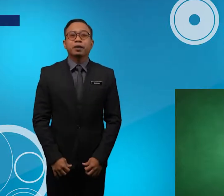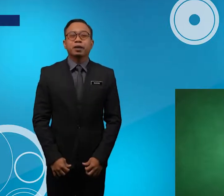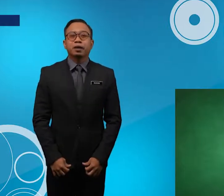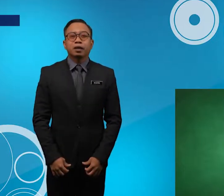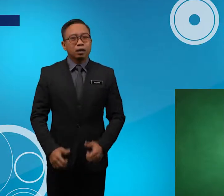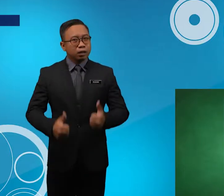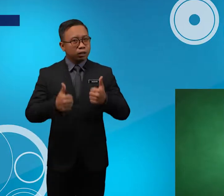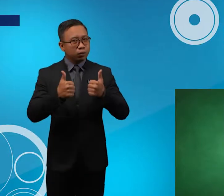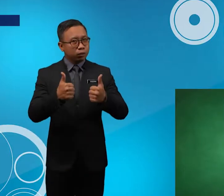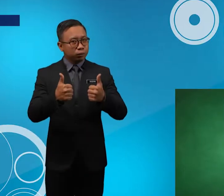Good